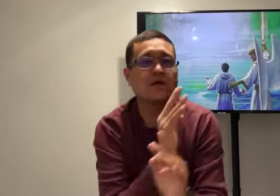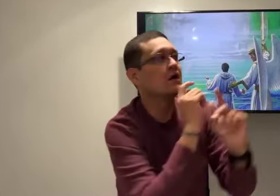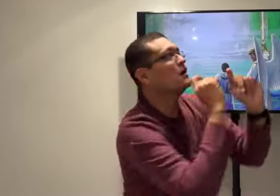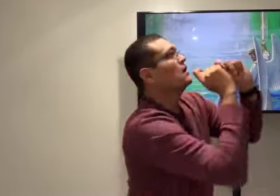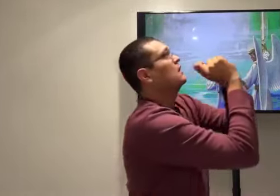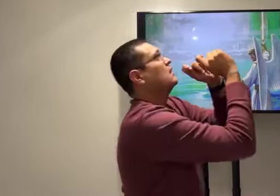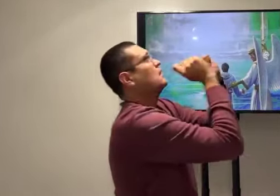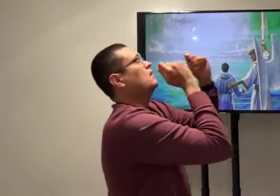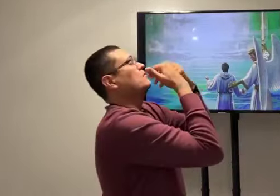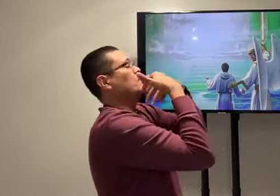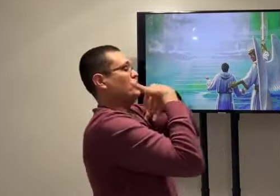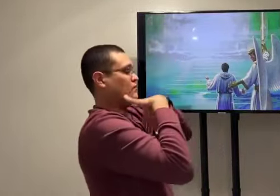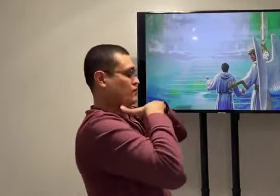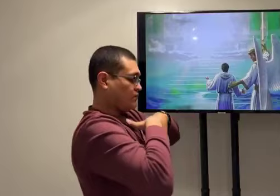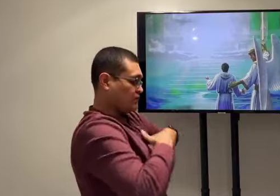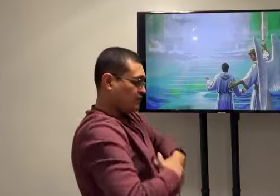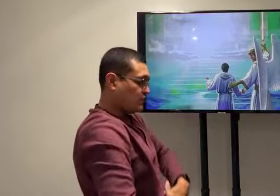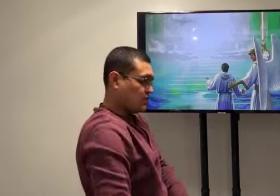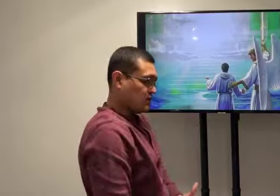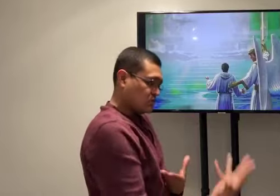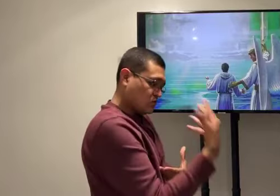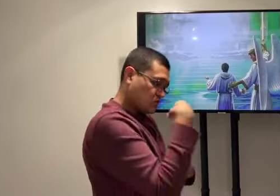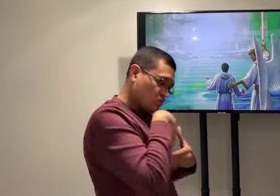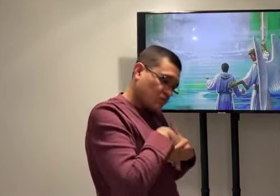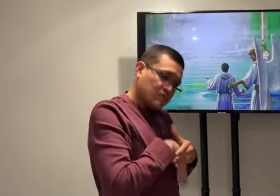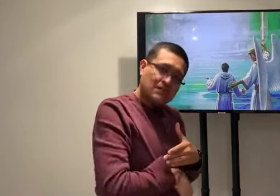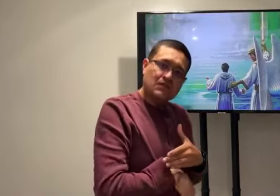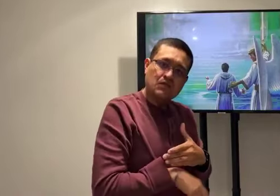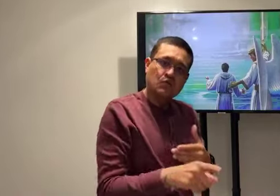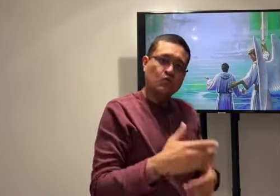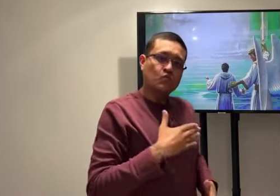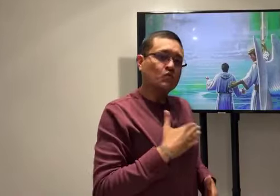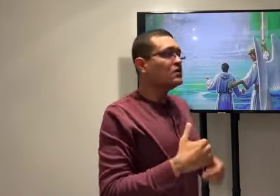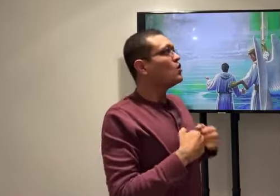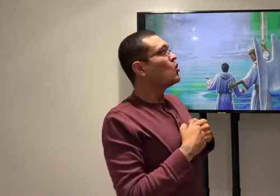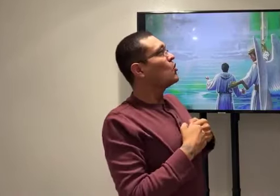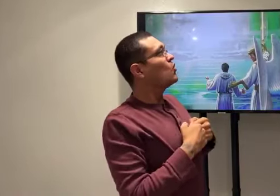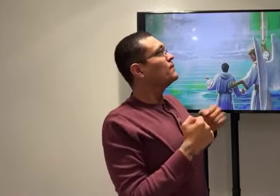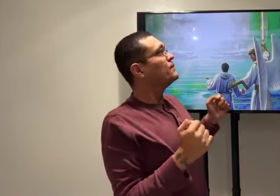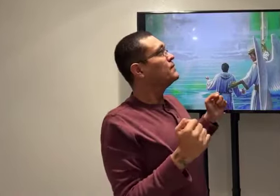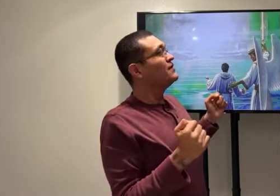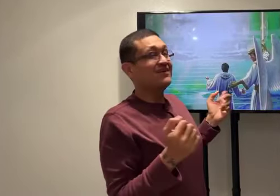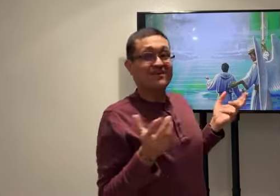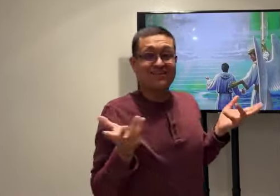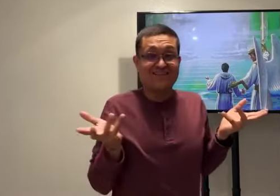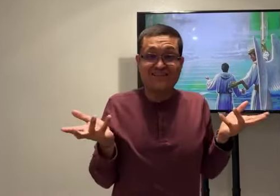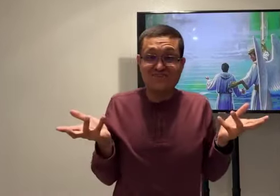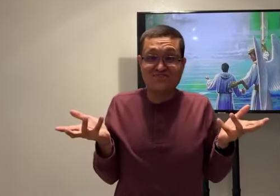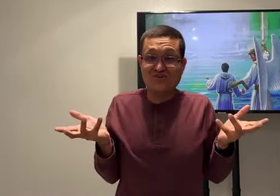And our tongue begins to move. And speaking in the language we're not born with. While speaking in tongues.